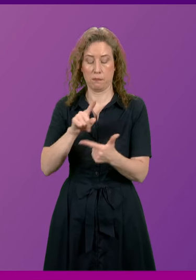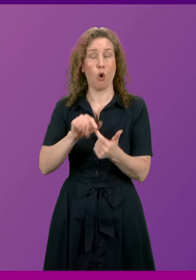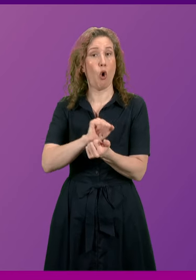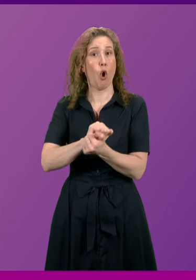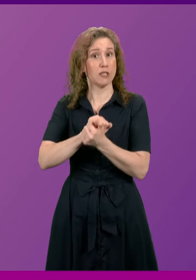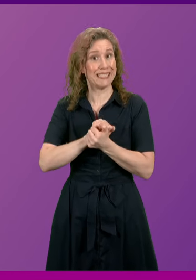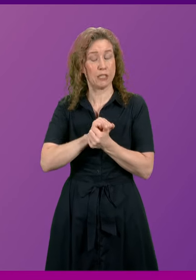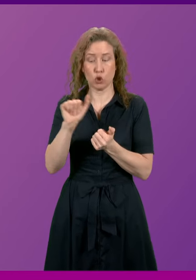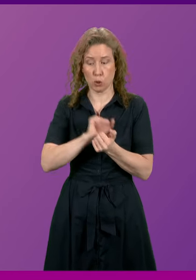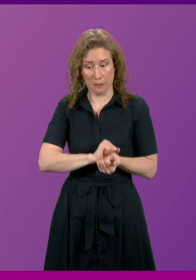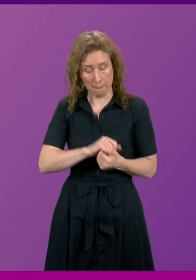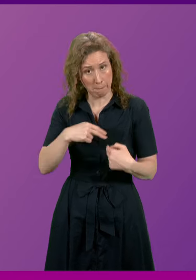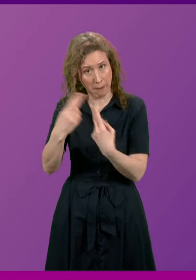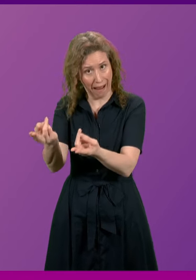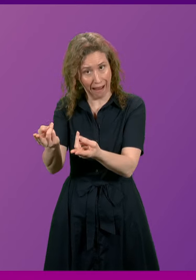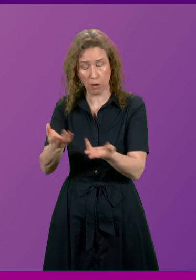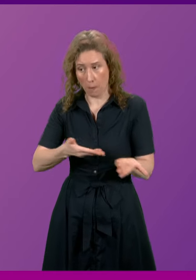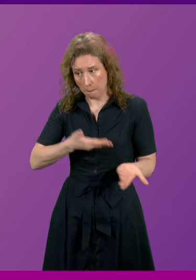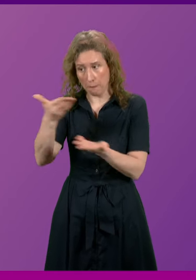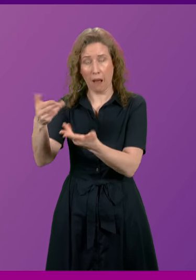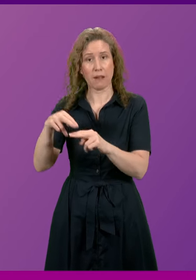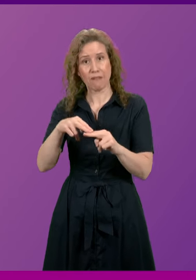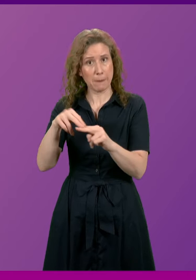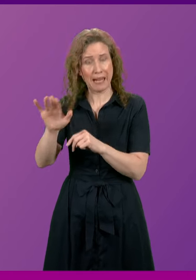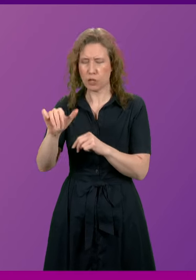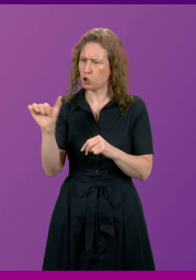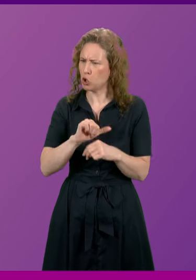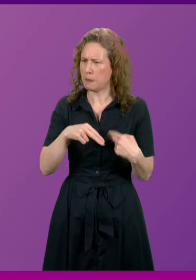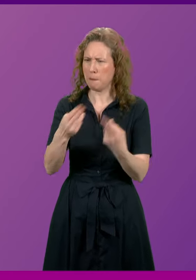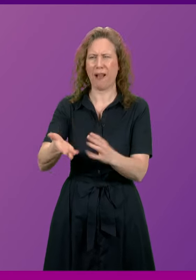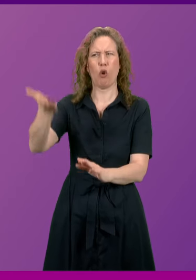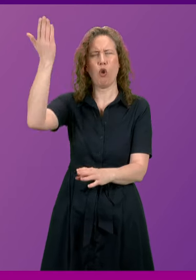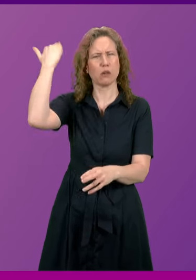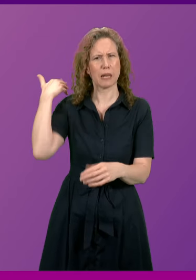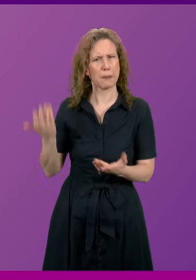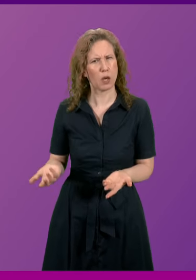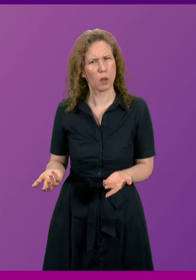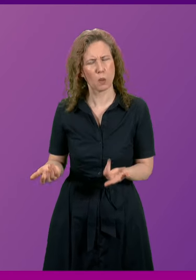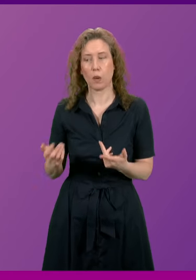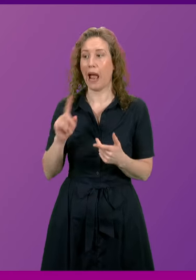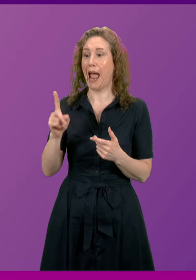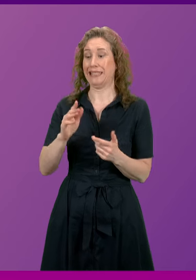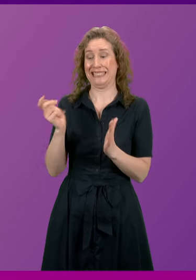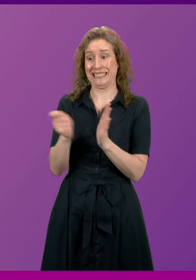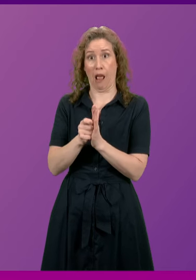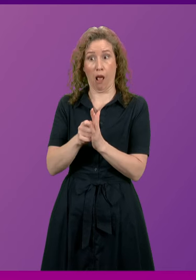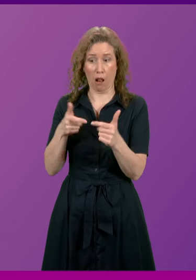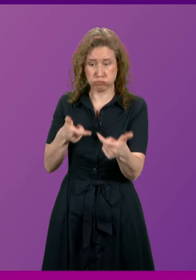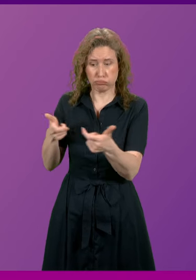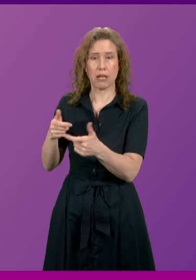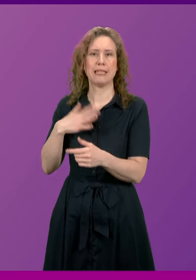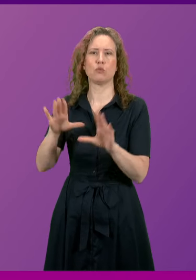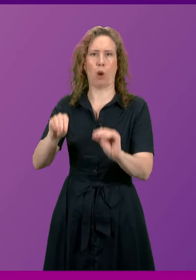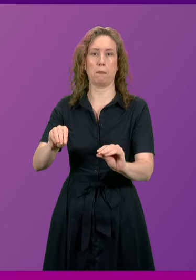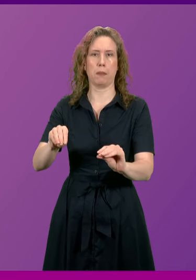have been taken should be returned to their loved ones to whom they should have been returned a long time ago and that arms sales to Israel should stop.